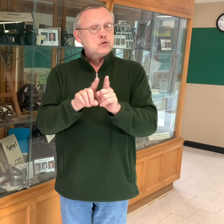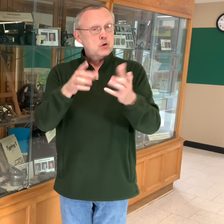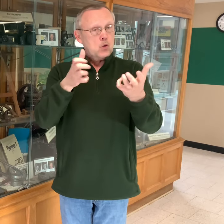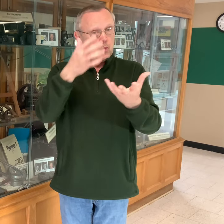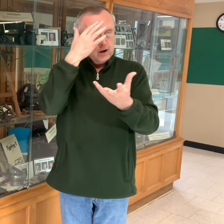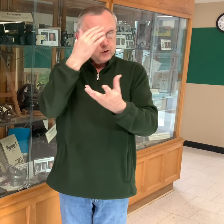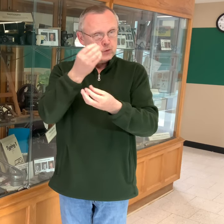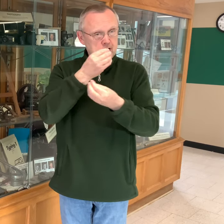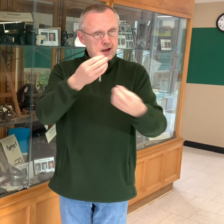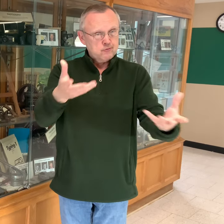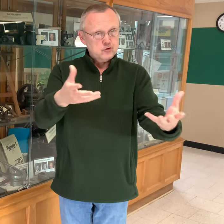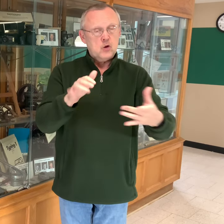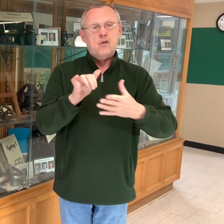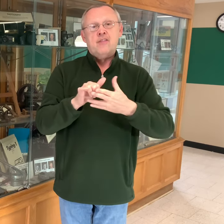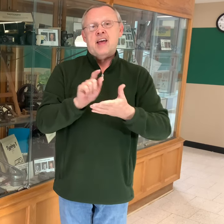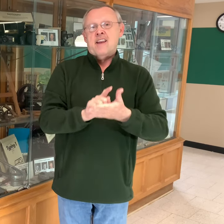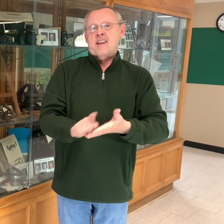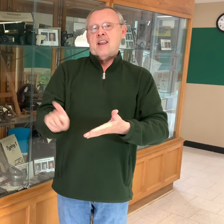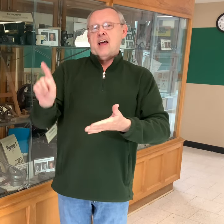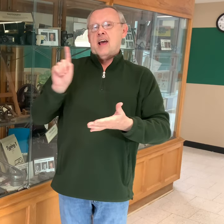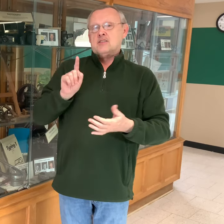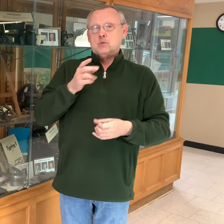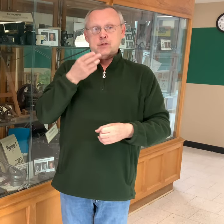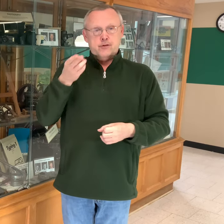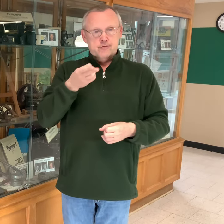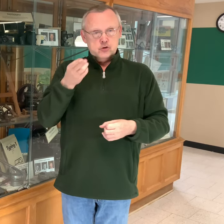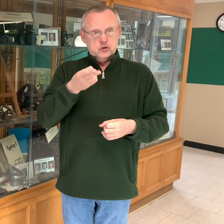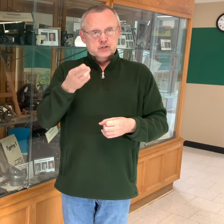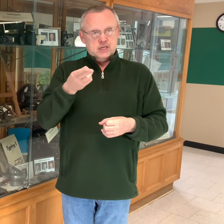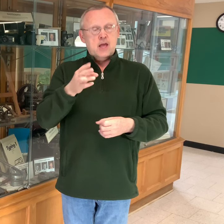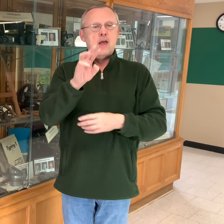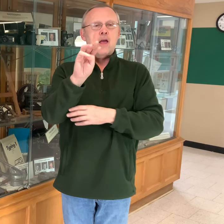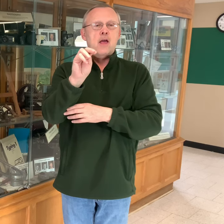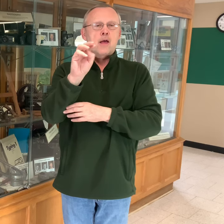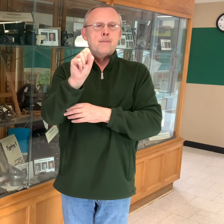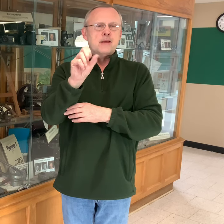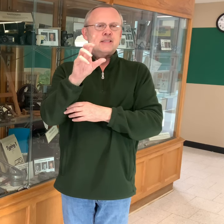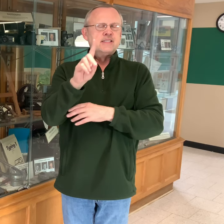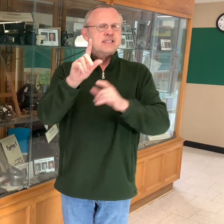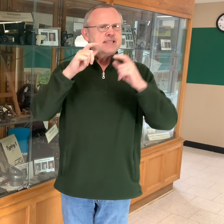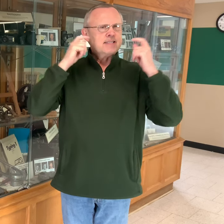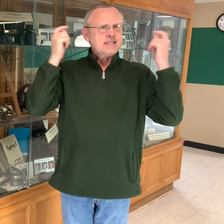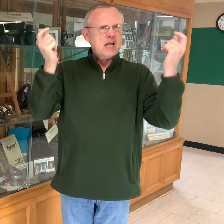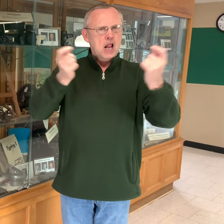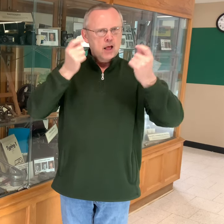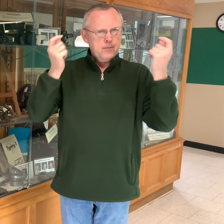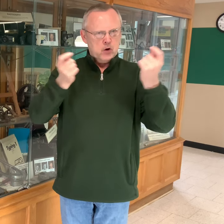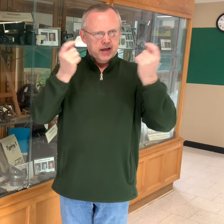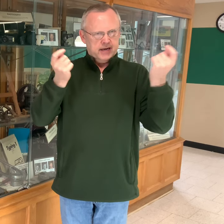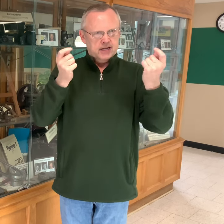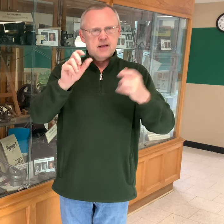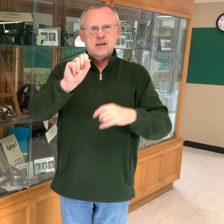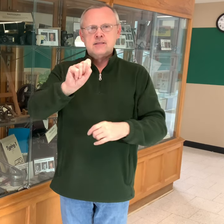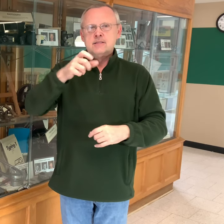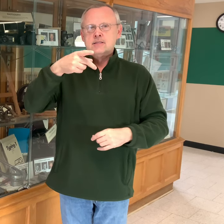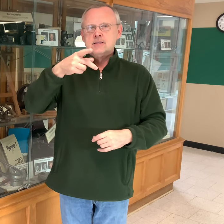Also, I wanted to inform you that last Thursday, MSD celebrated with a